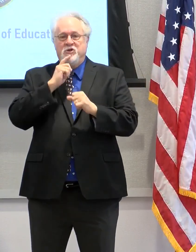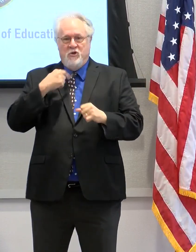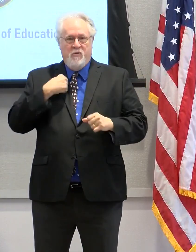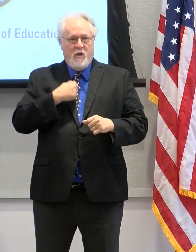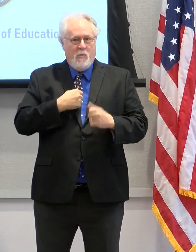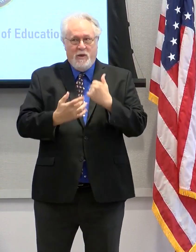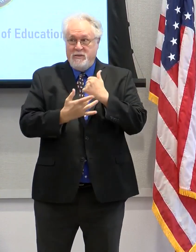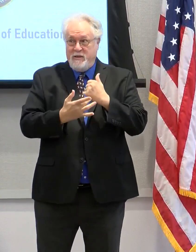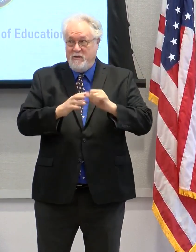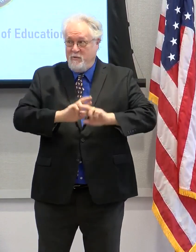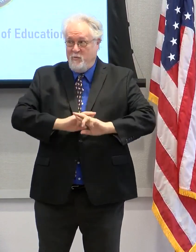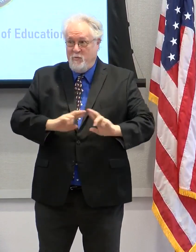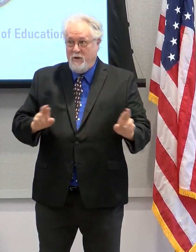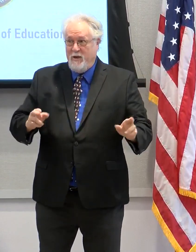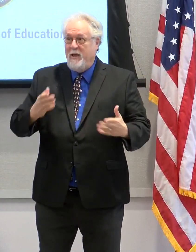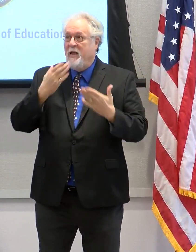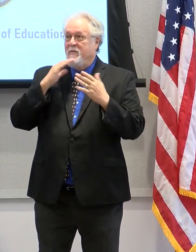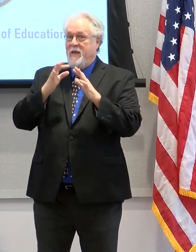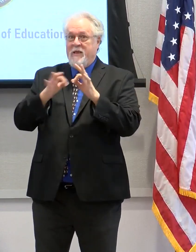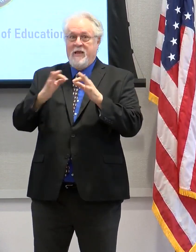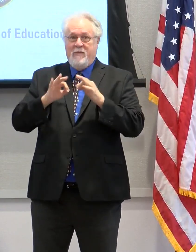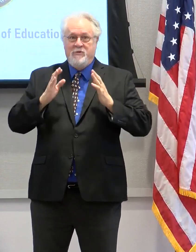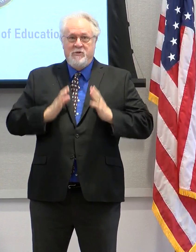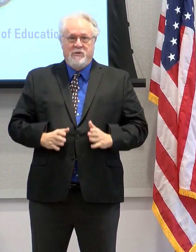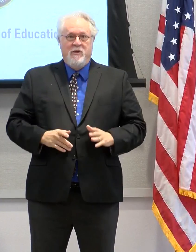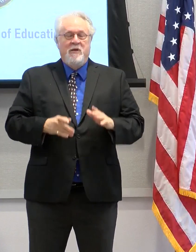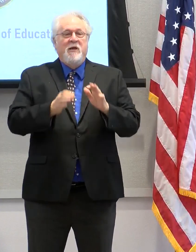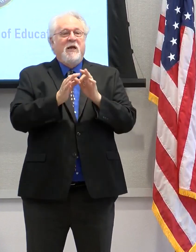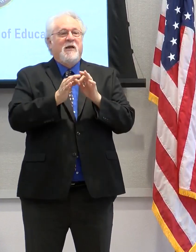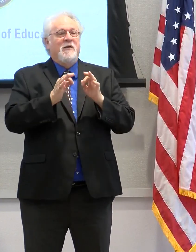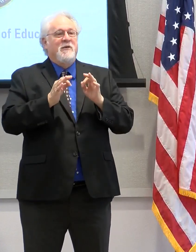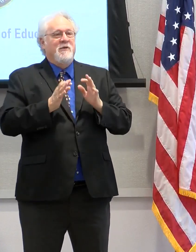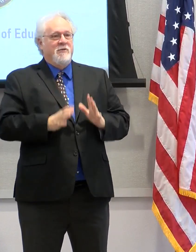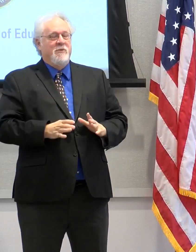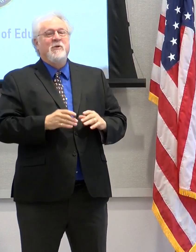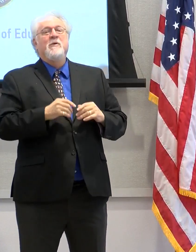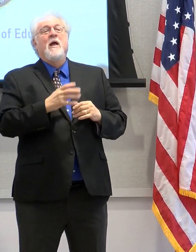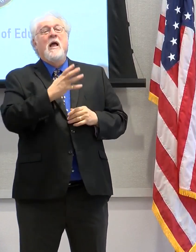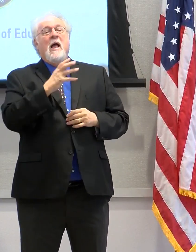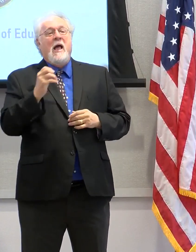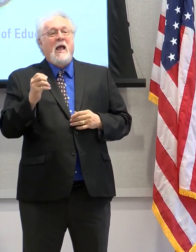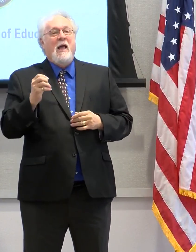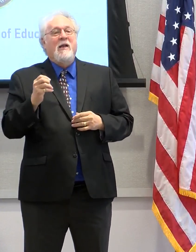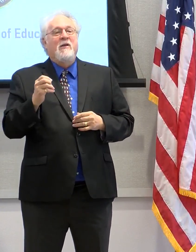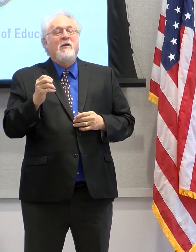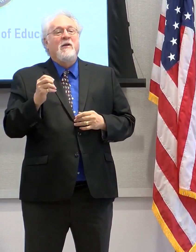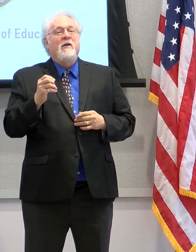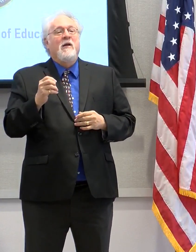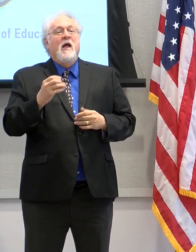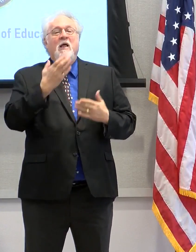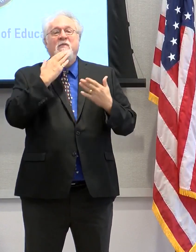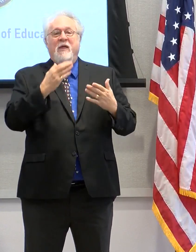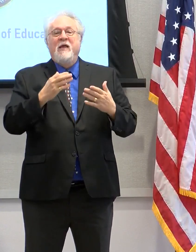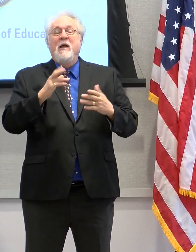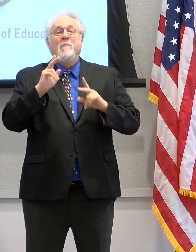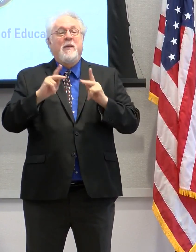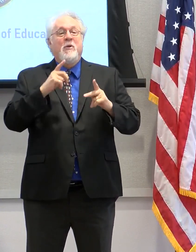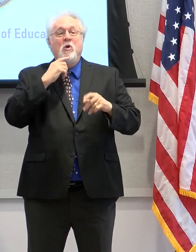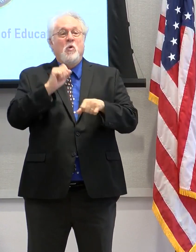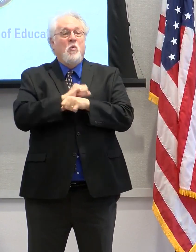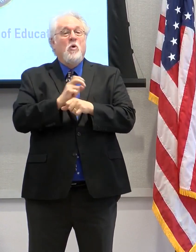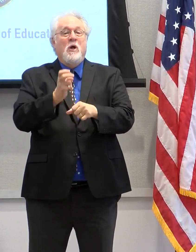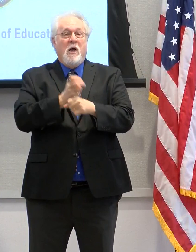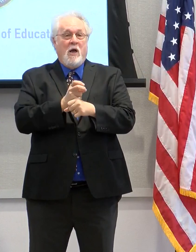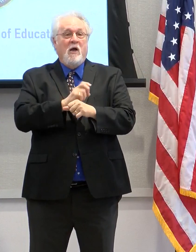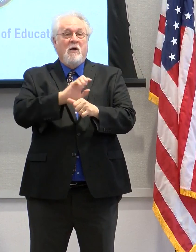were technologically savvy. want to thank our captionists, thank our, our, our sign interpreter. And we want to thank above all the people who work